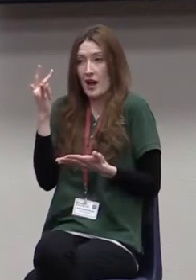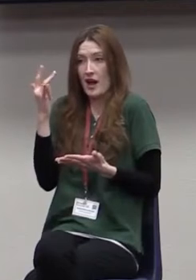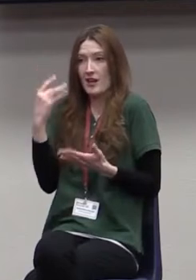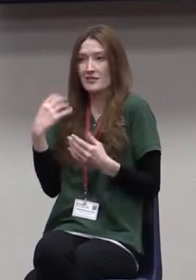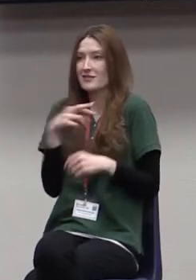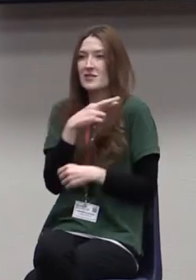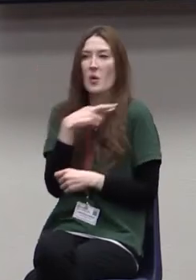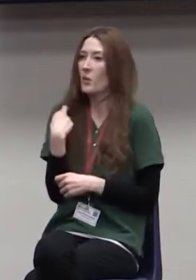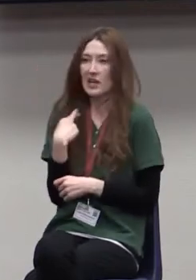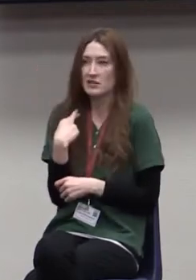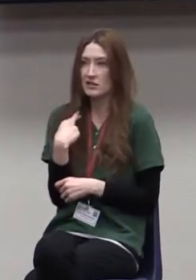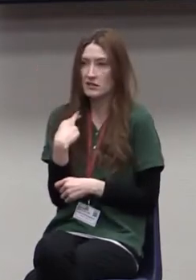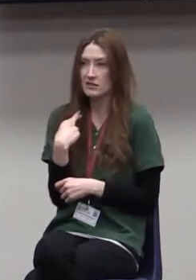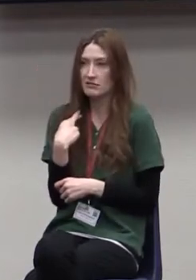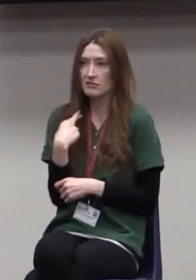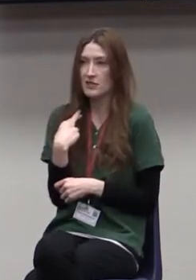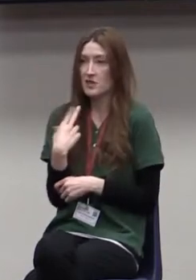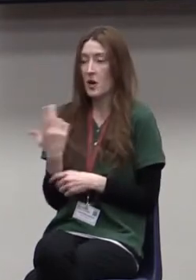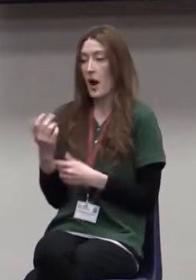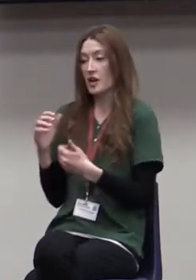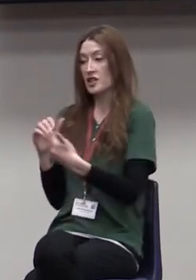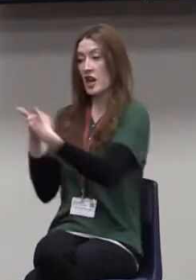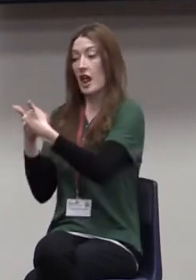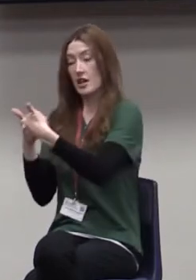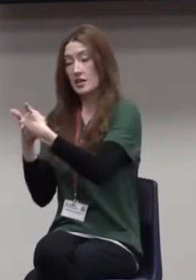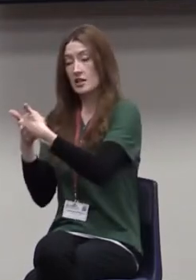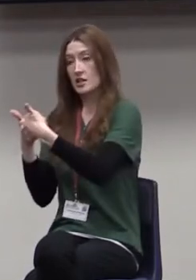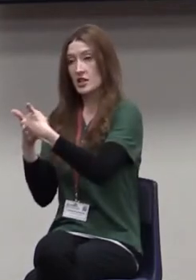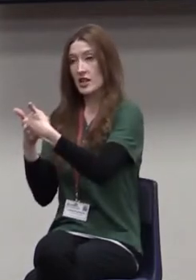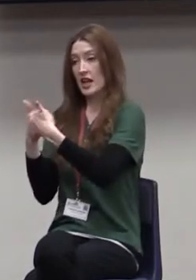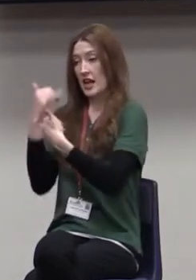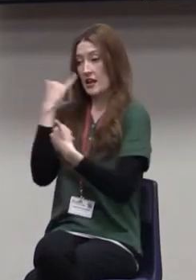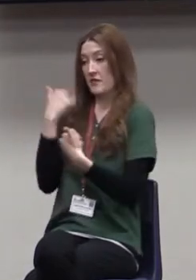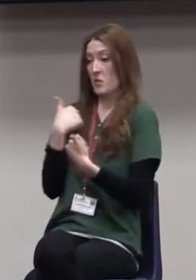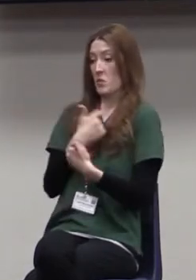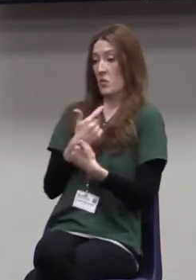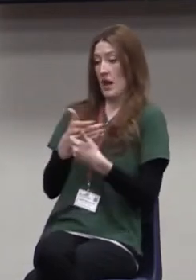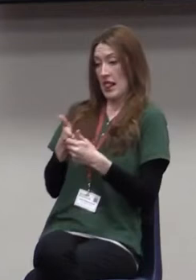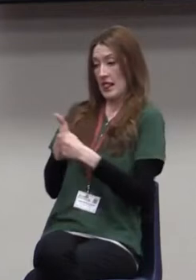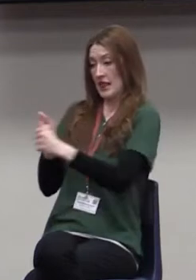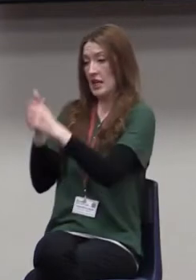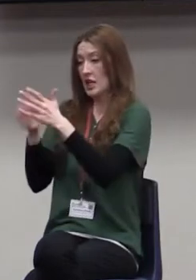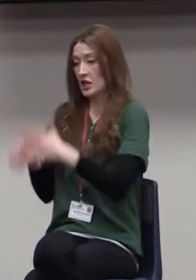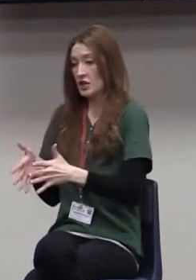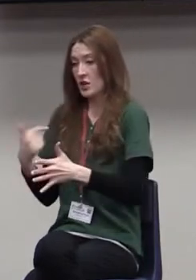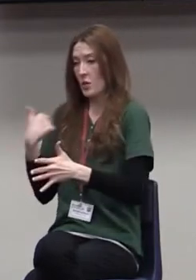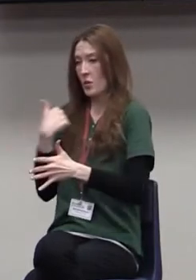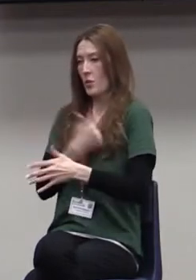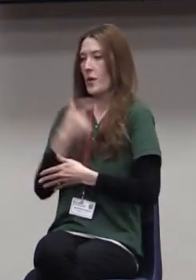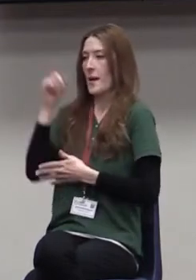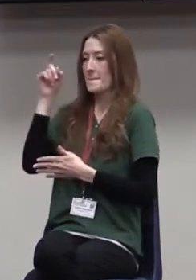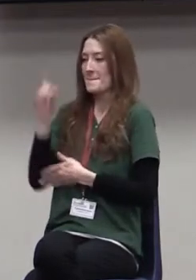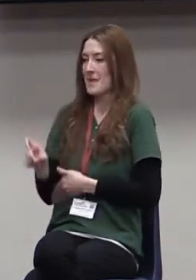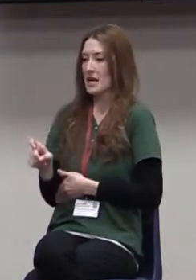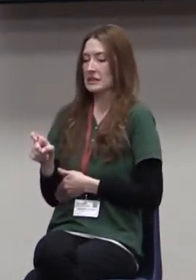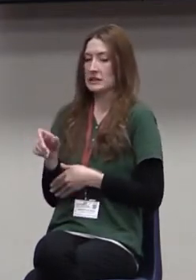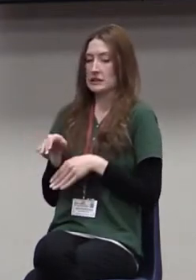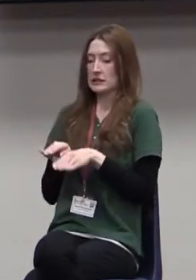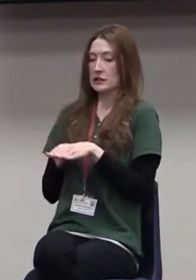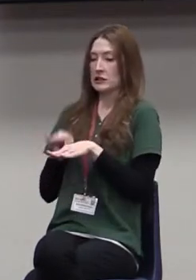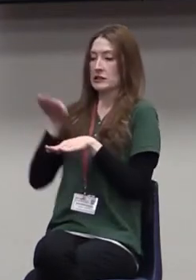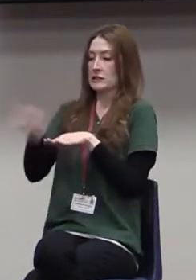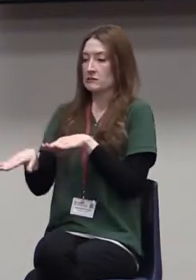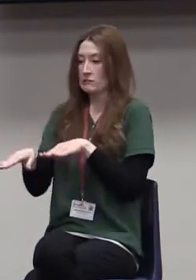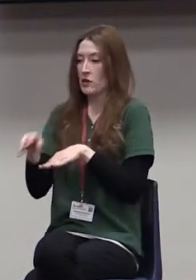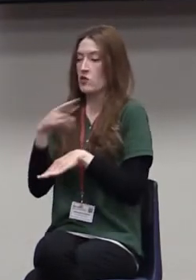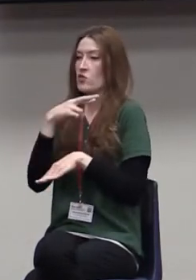The challenge comes when we try to, as leaders, move people from where they are to where we know they need to